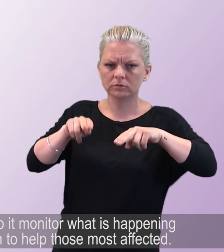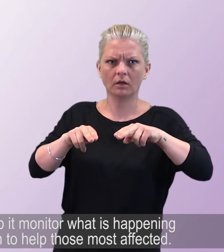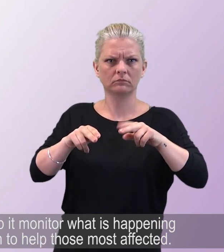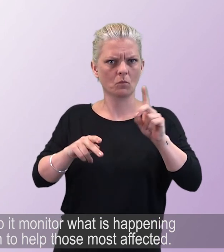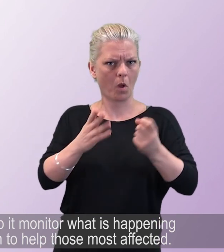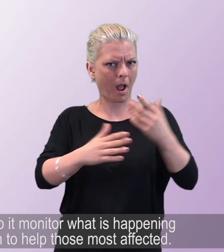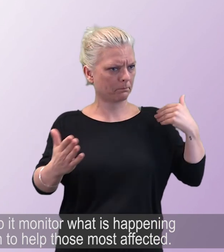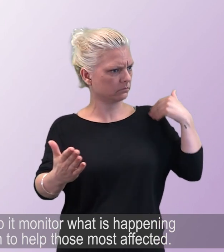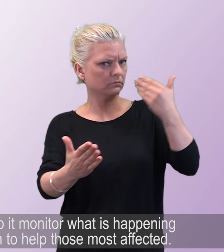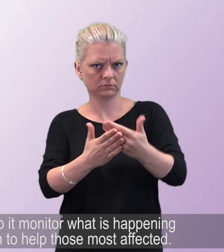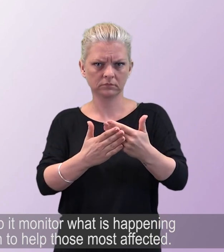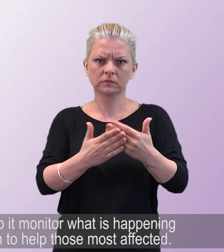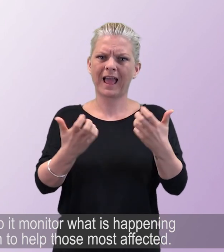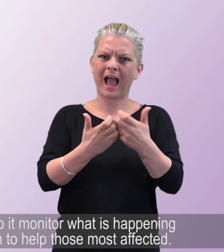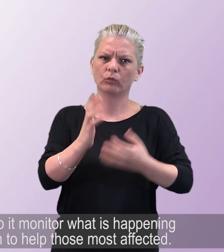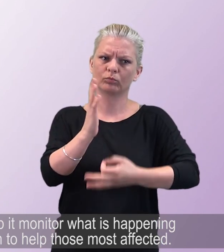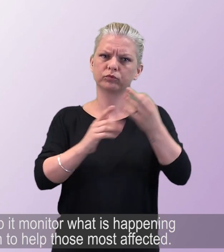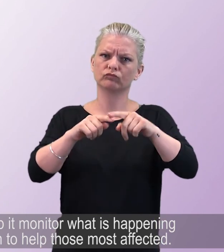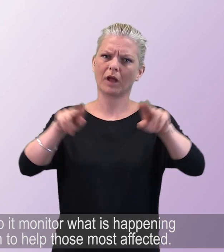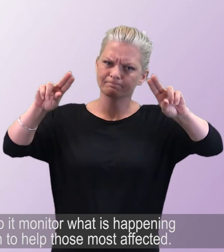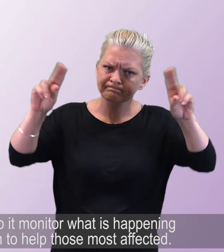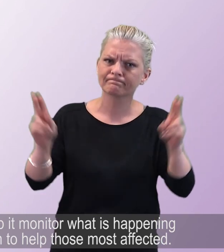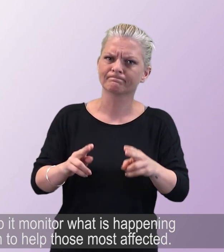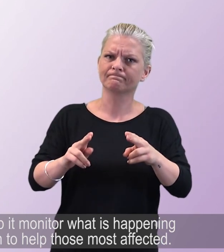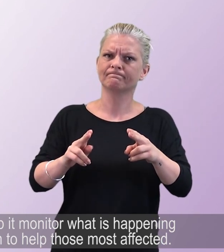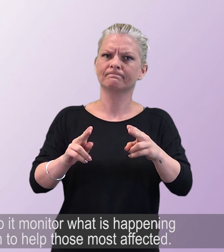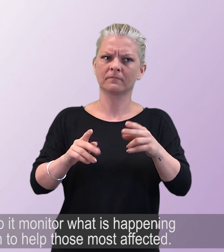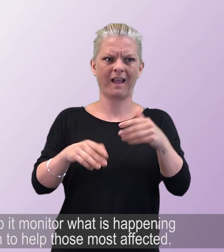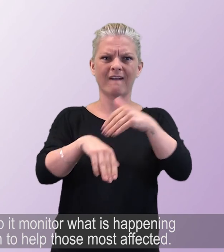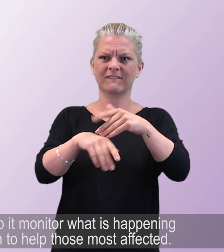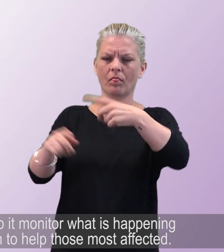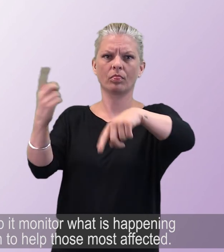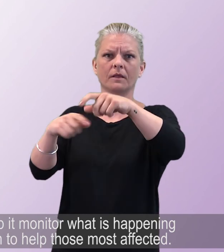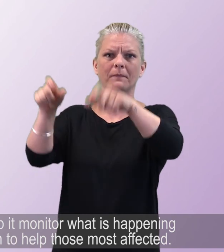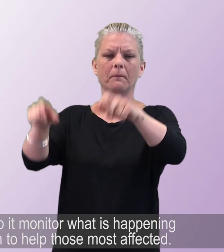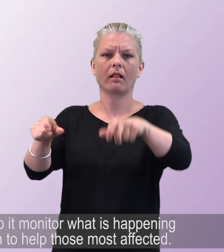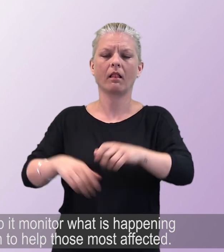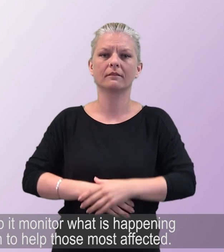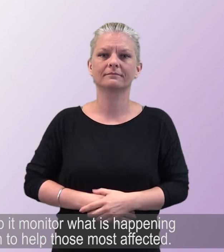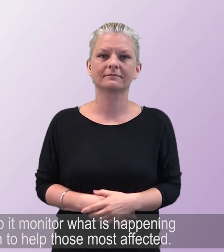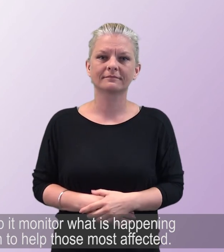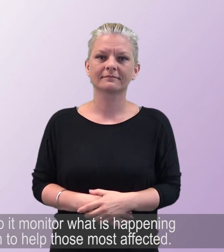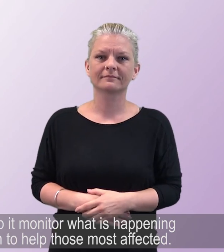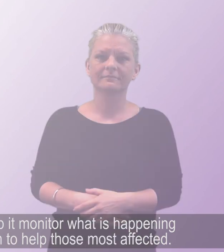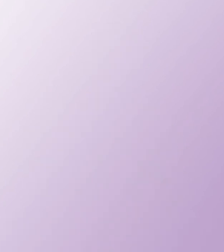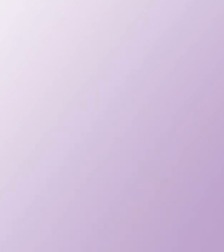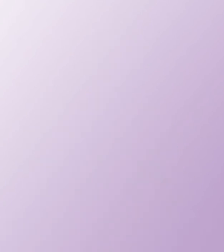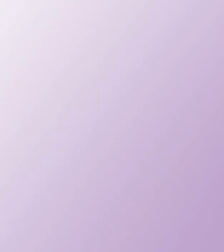steps can be taken to help those most affected. For that a Then, what you say will your for the sobriest. you.